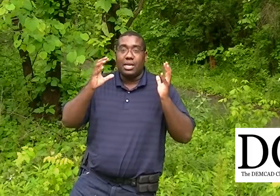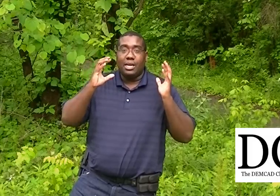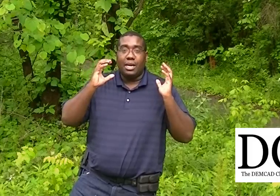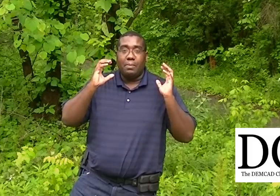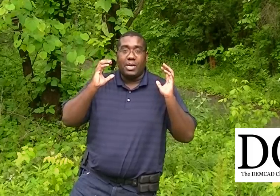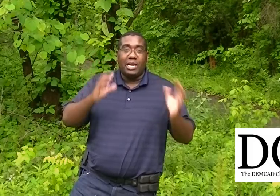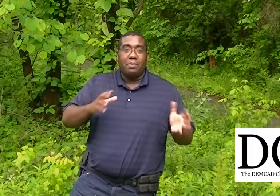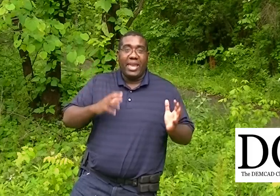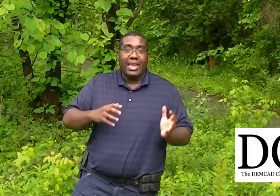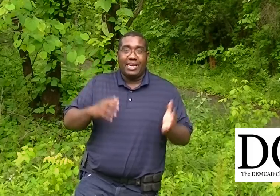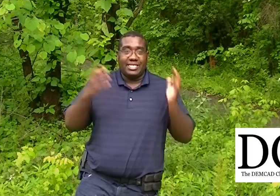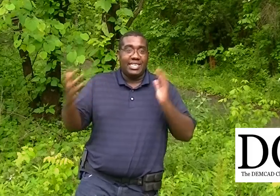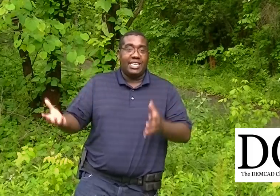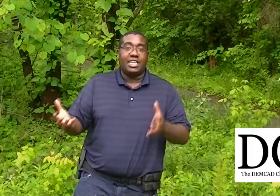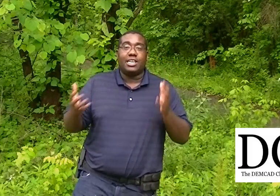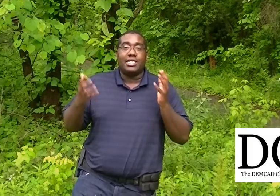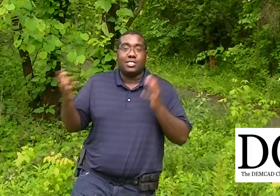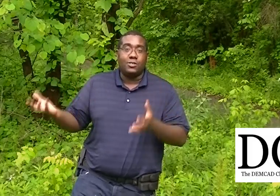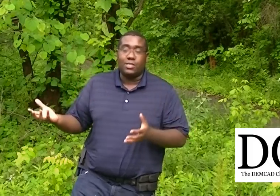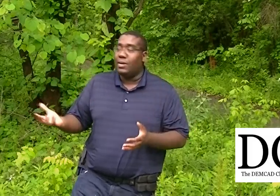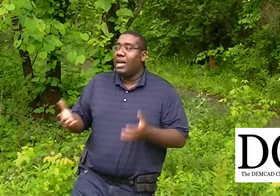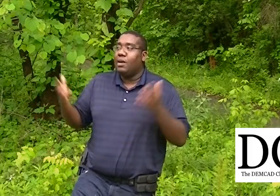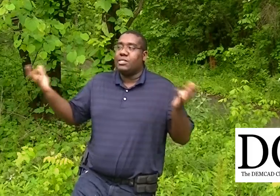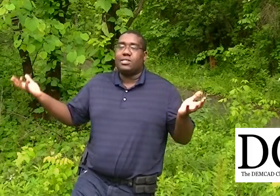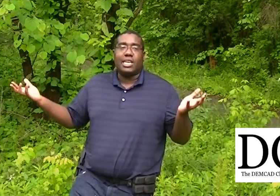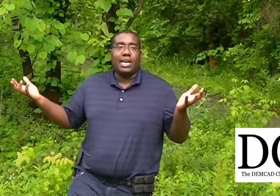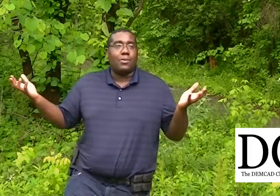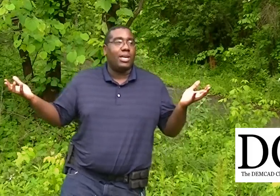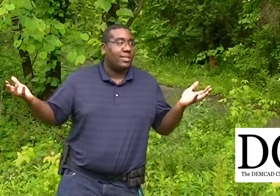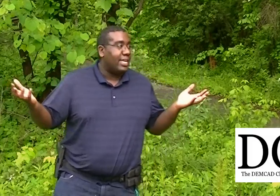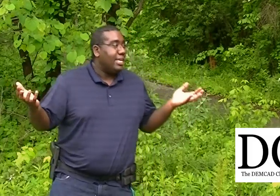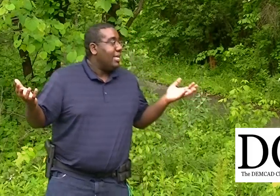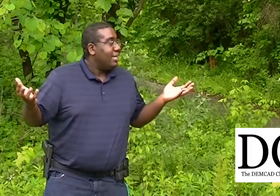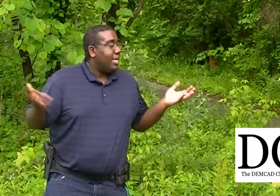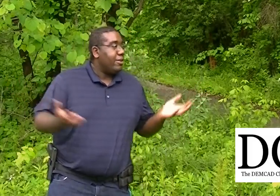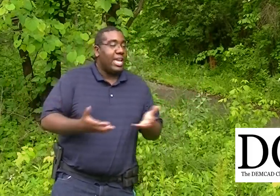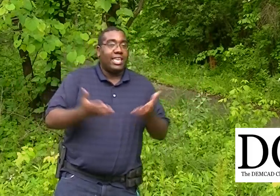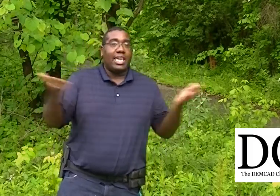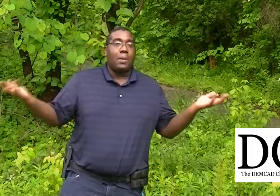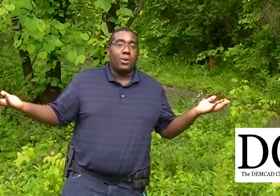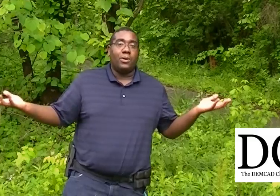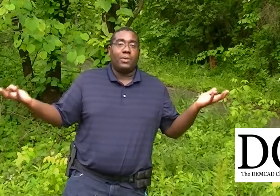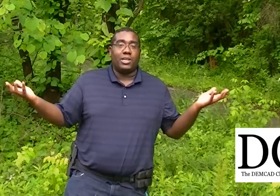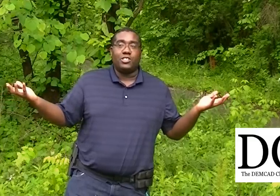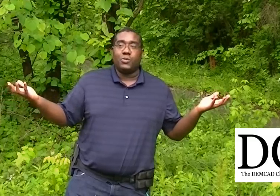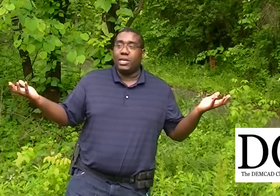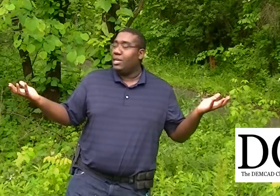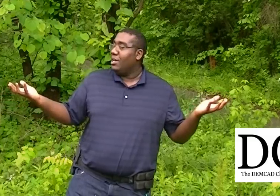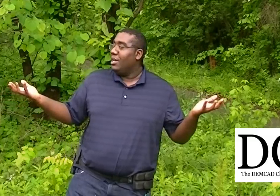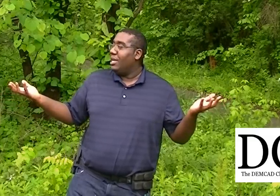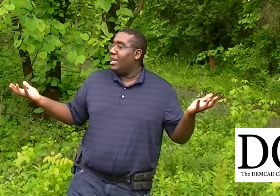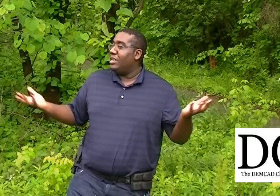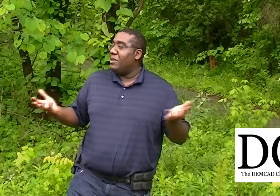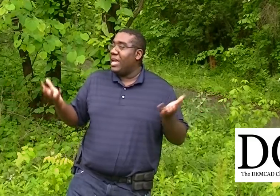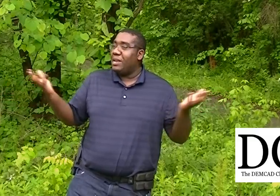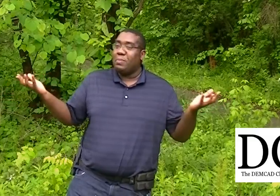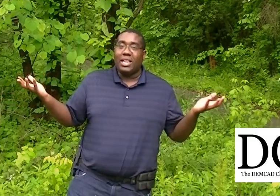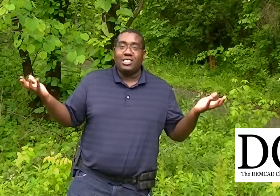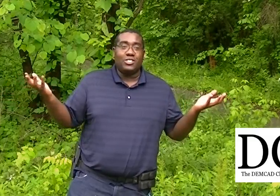gun ban in the city. It's unconstitutional. I always thought it kind of ironic that here you had the capital of our country. And you had politicians